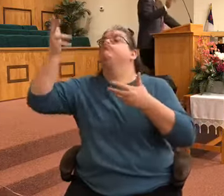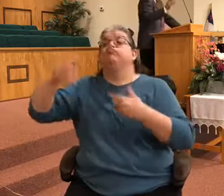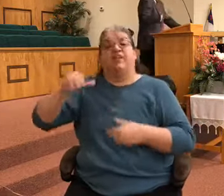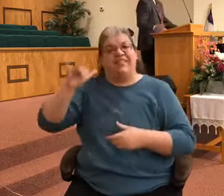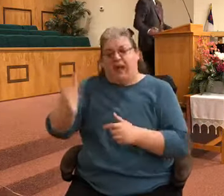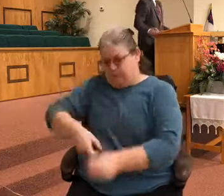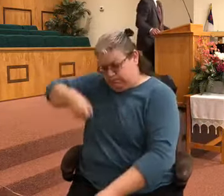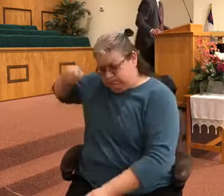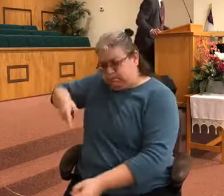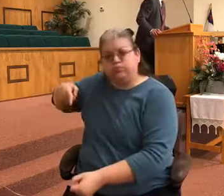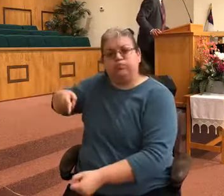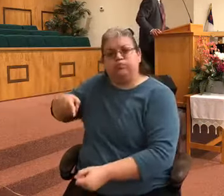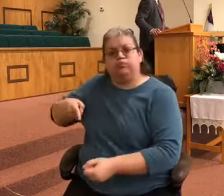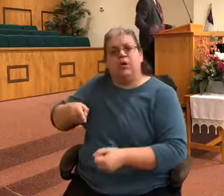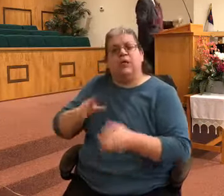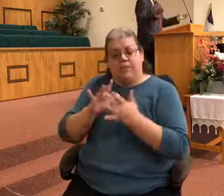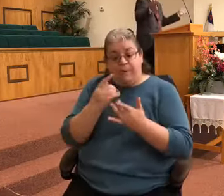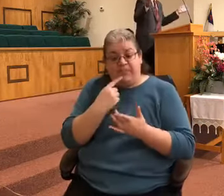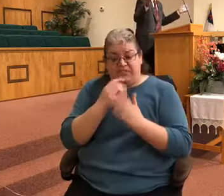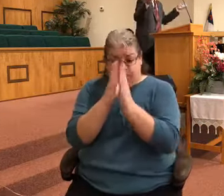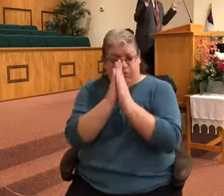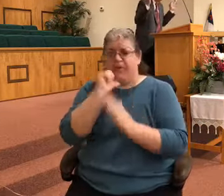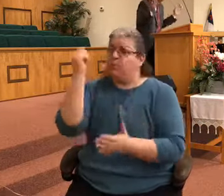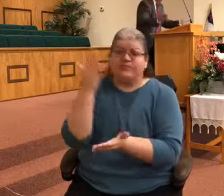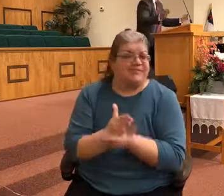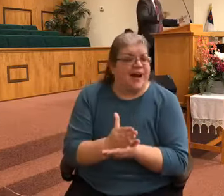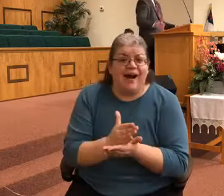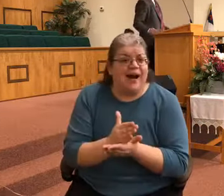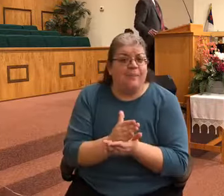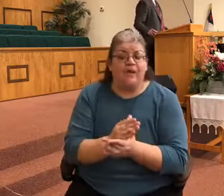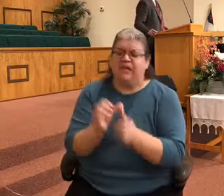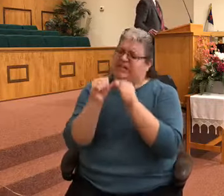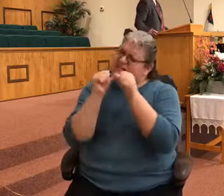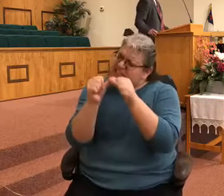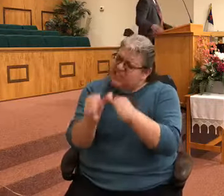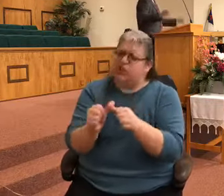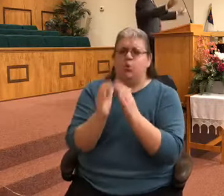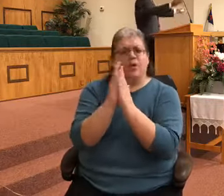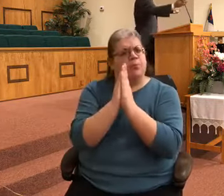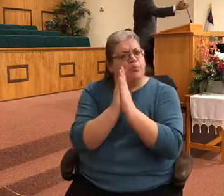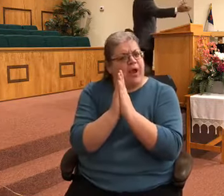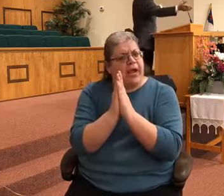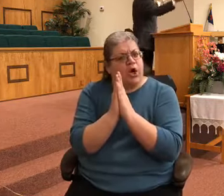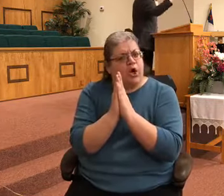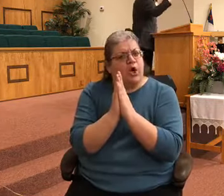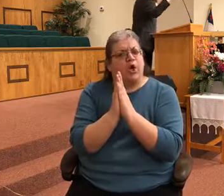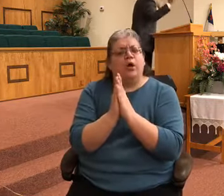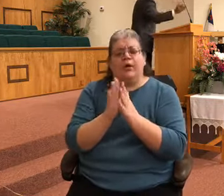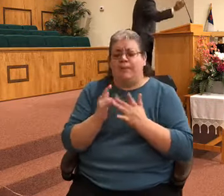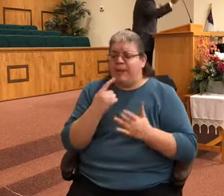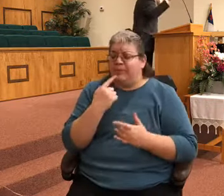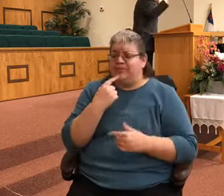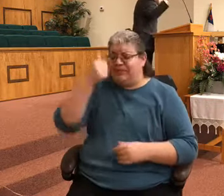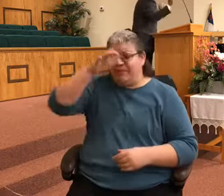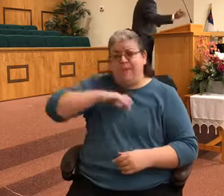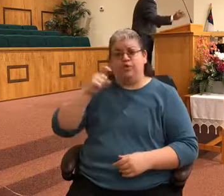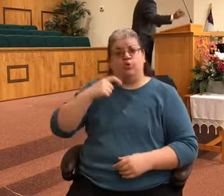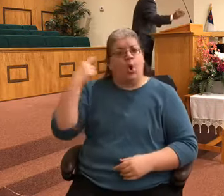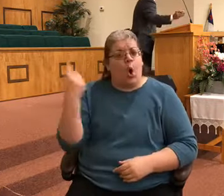pray without ceasing. That's why the Bible says continue in prayer. That's why the Bible says men ought always to pray not to faint.